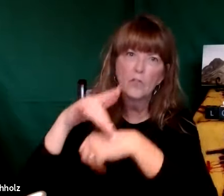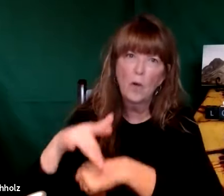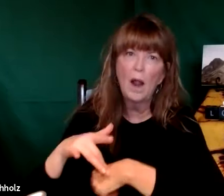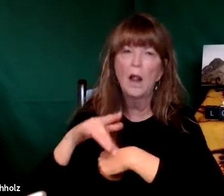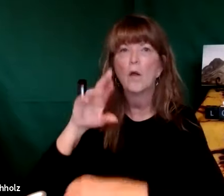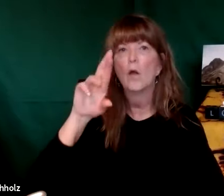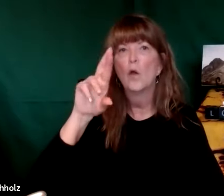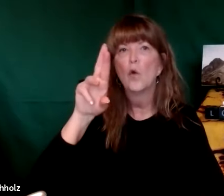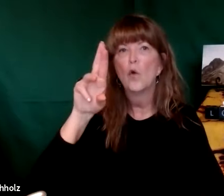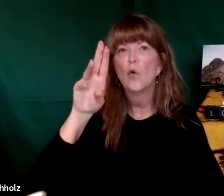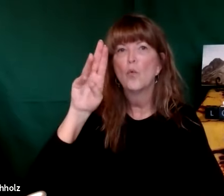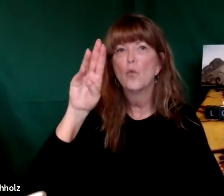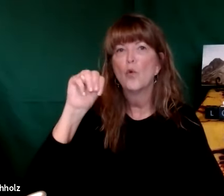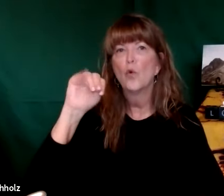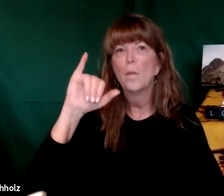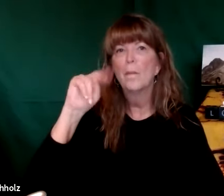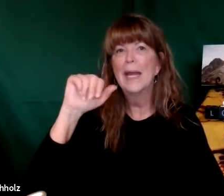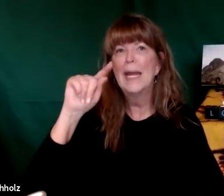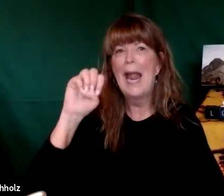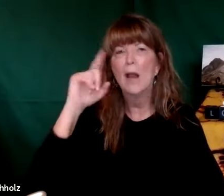on whatever it is that we're obsessed with